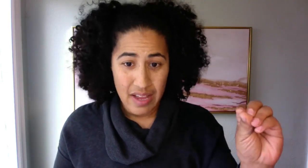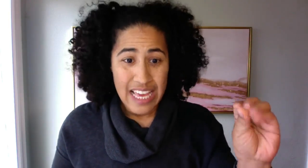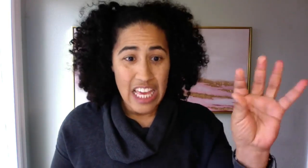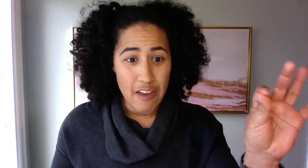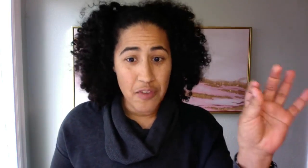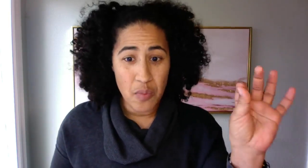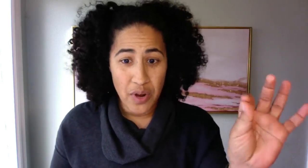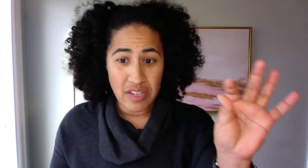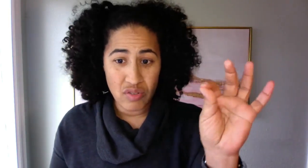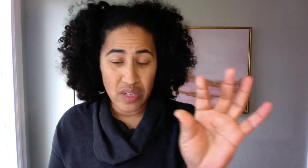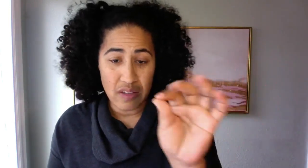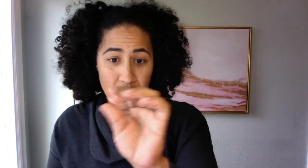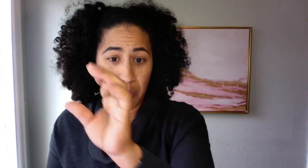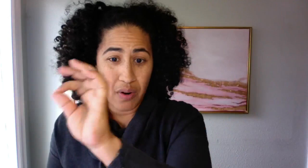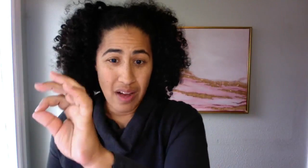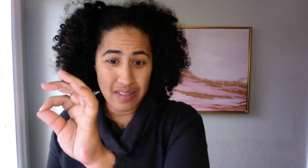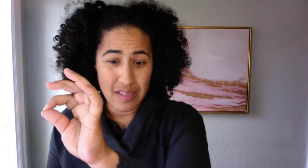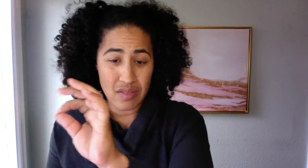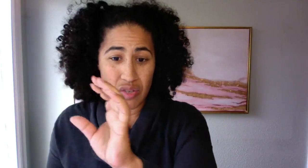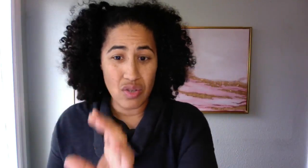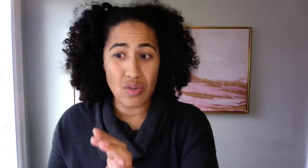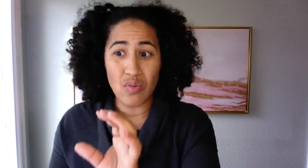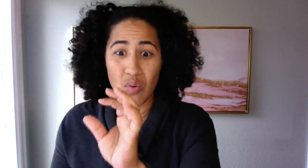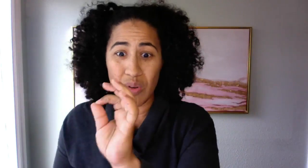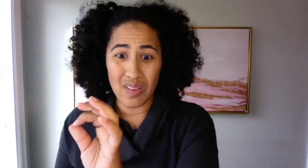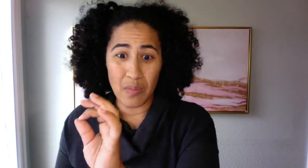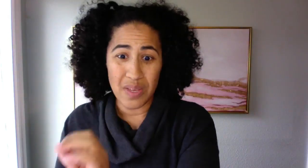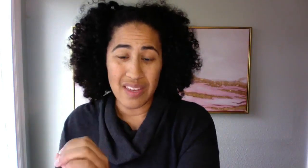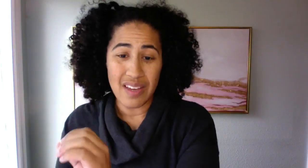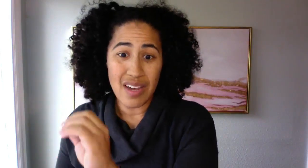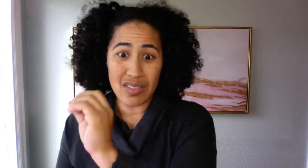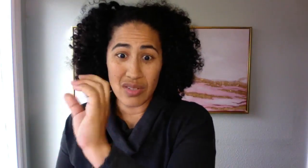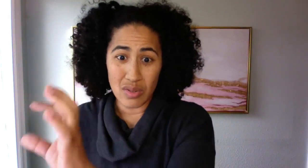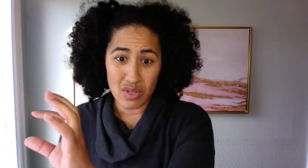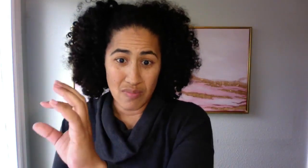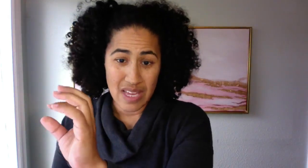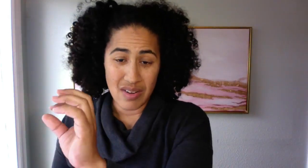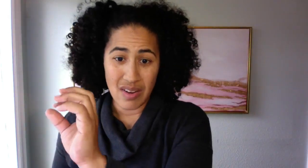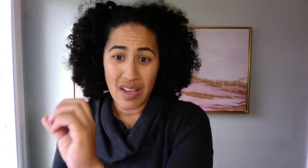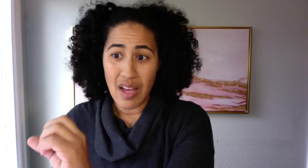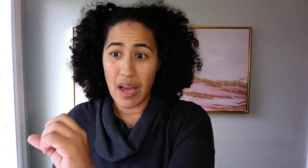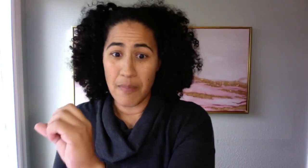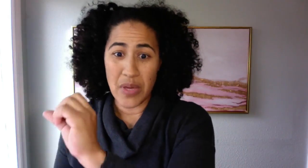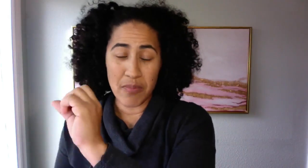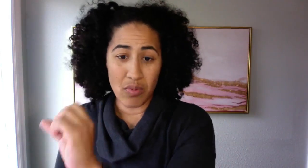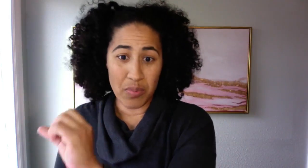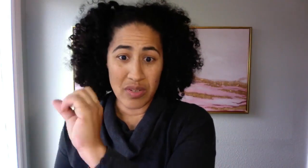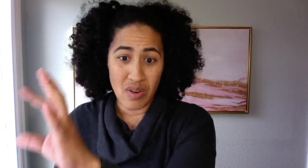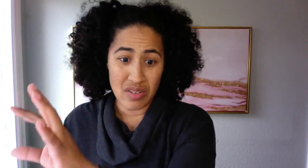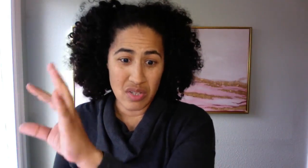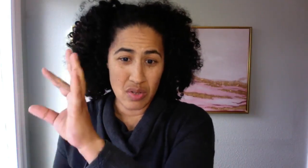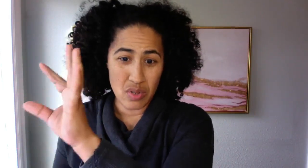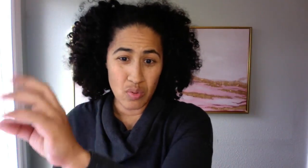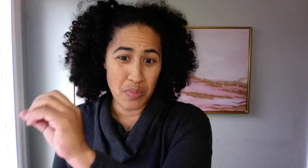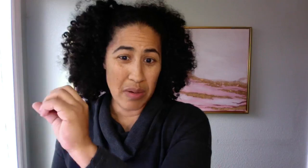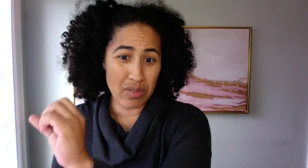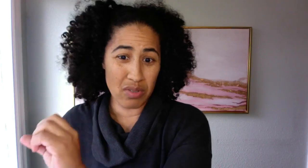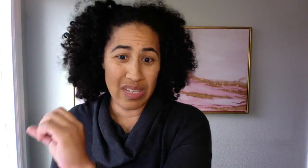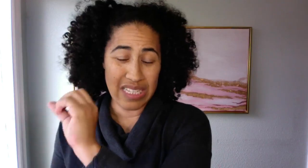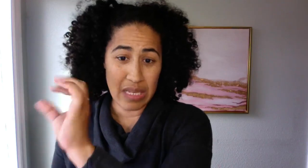If your brain is doing the full process, you will be a solution maker. People will be drawn to you. You will be able to create deep